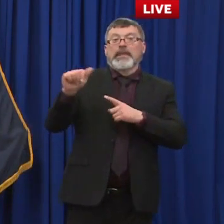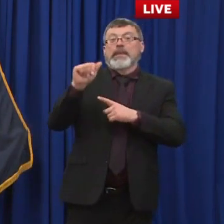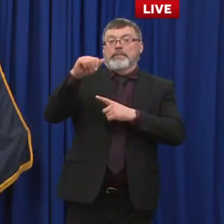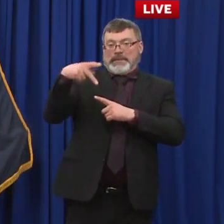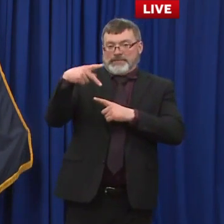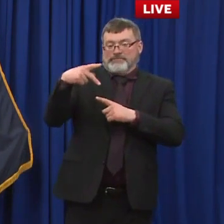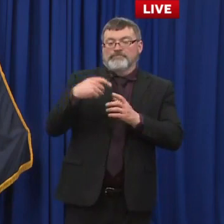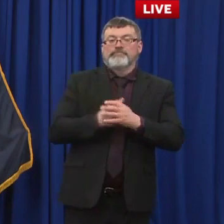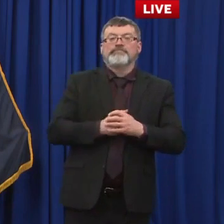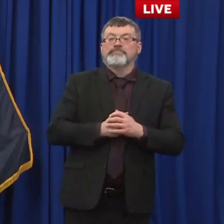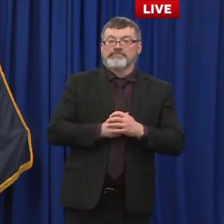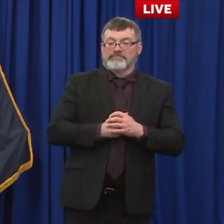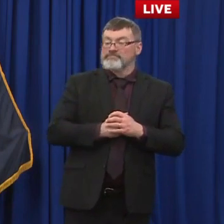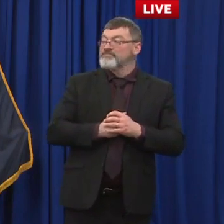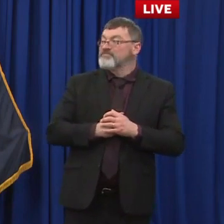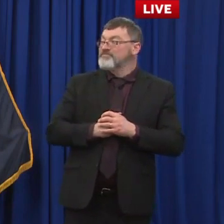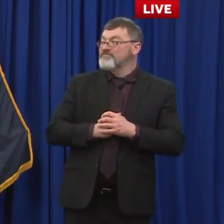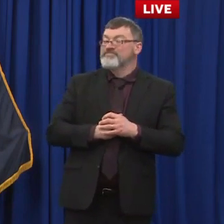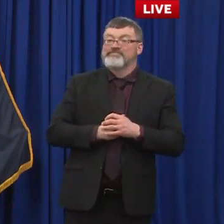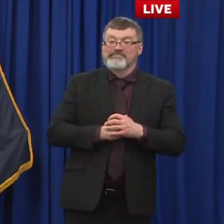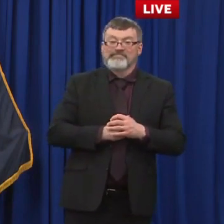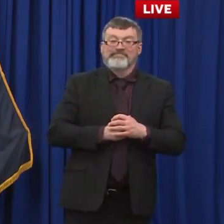press kathy please go ahead with your question